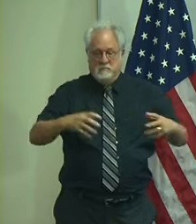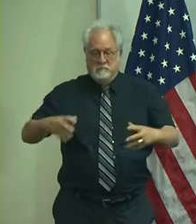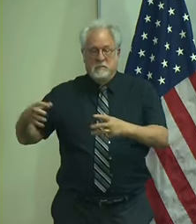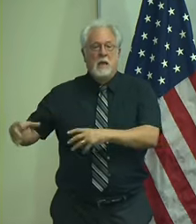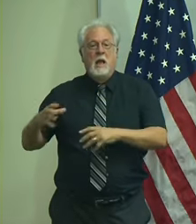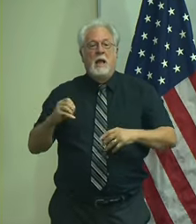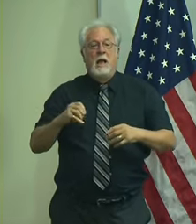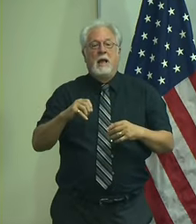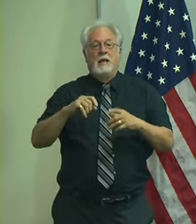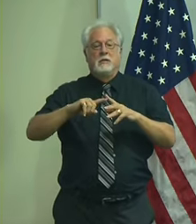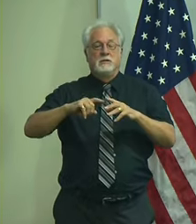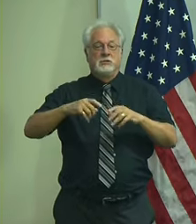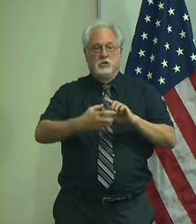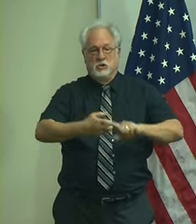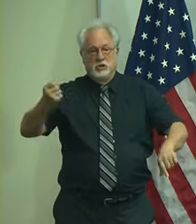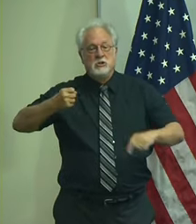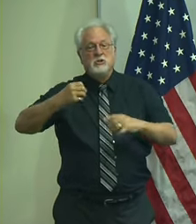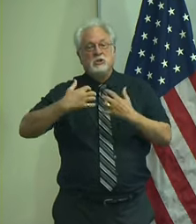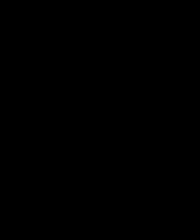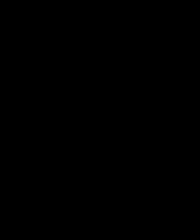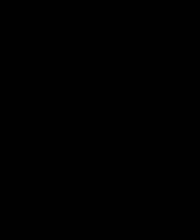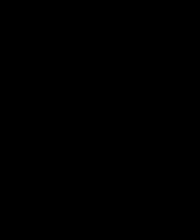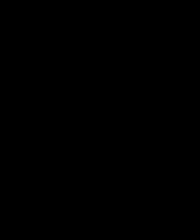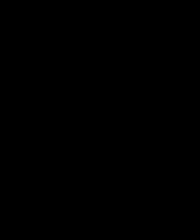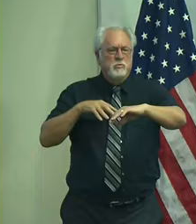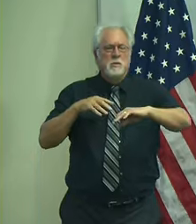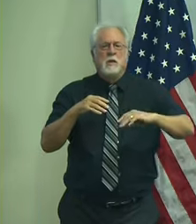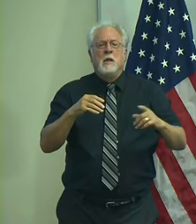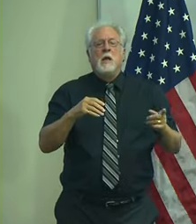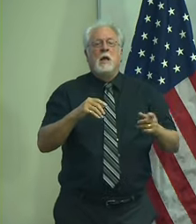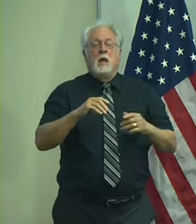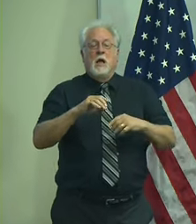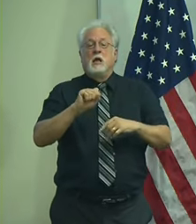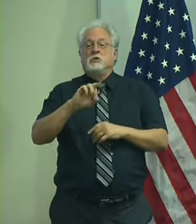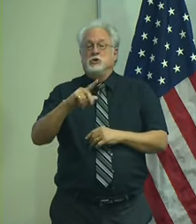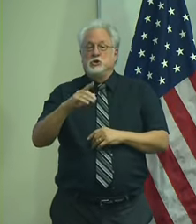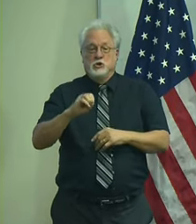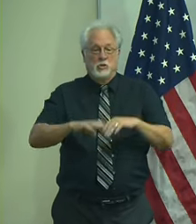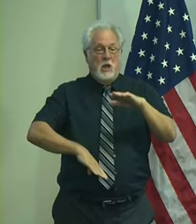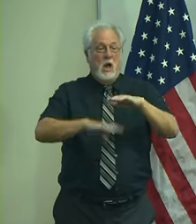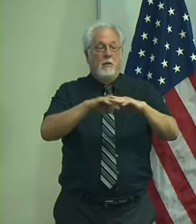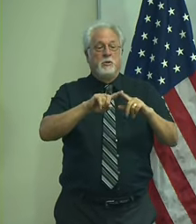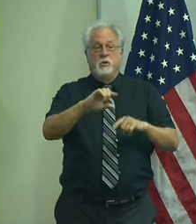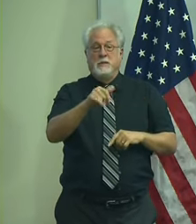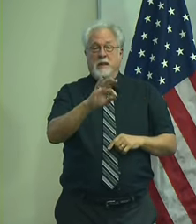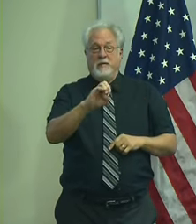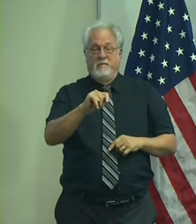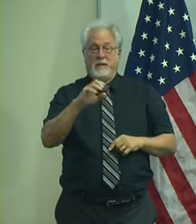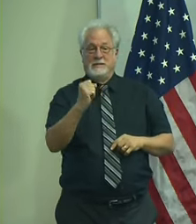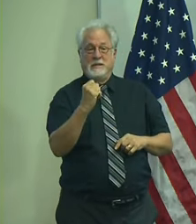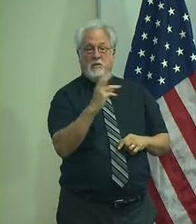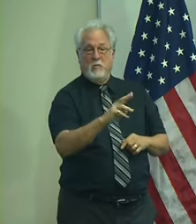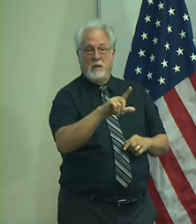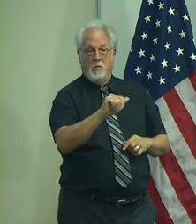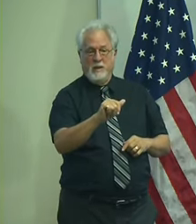pumps to Grand Isle as well. So the surge could be up to 10 feet in southwest Louisiana